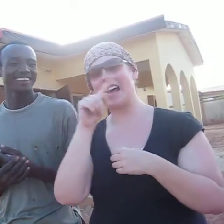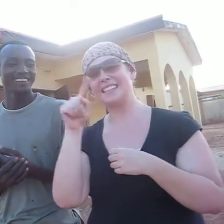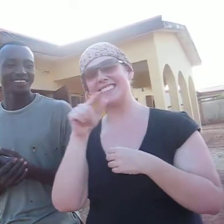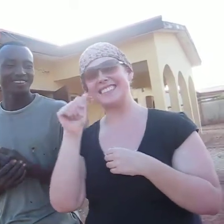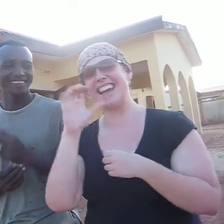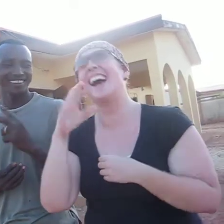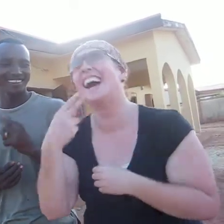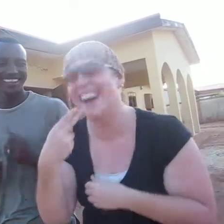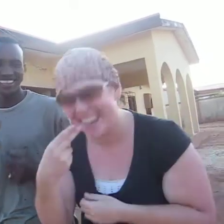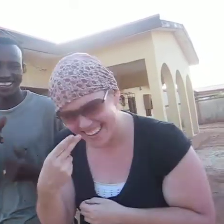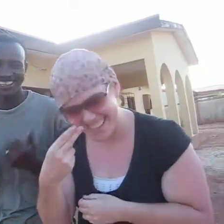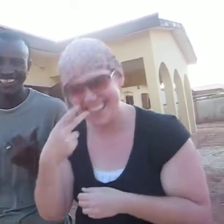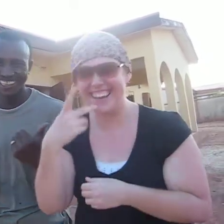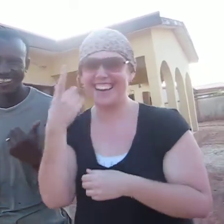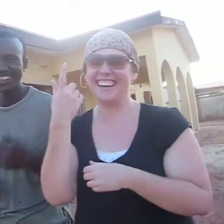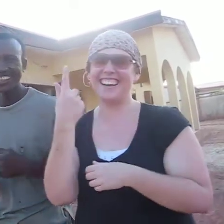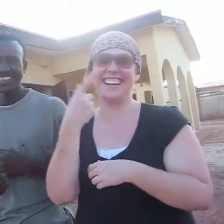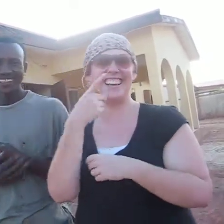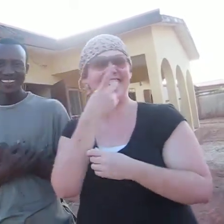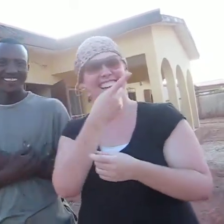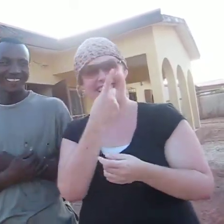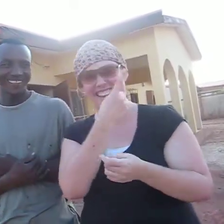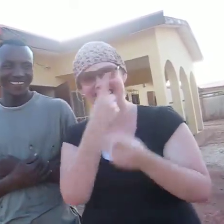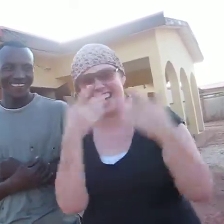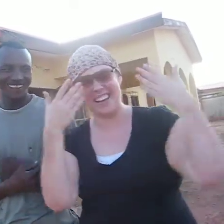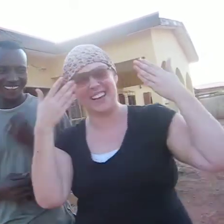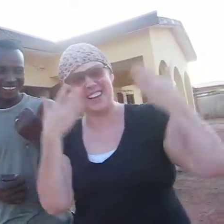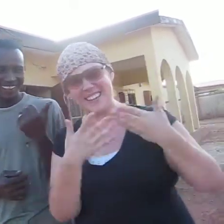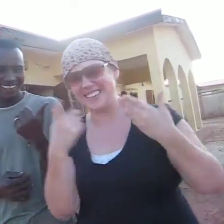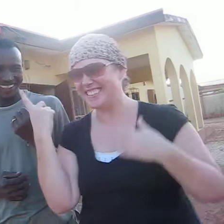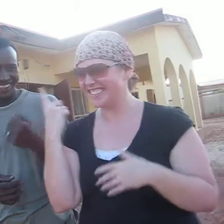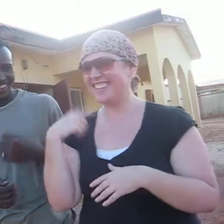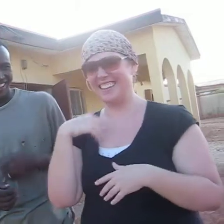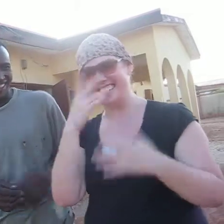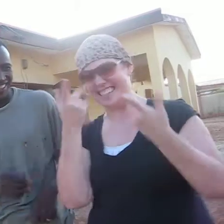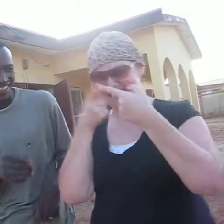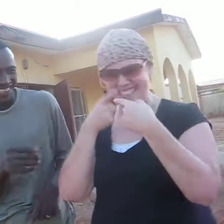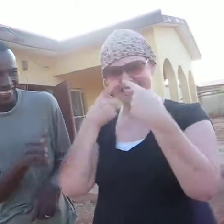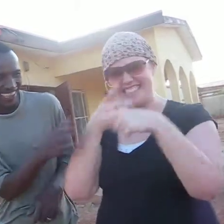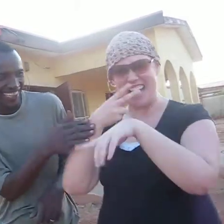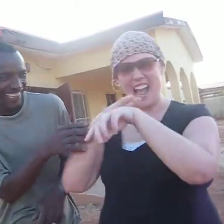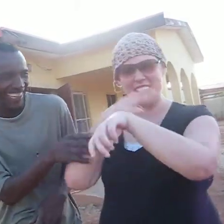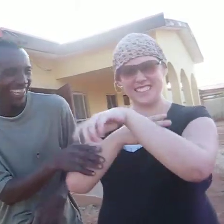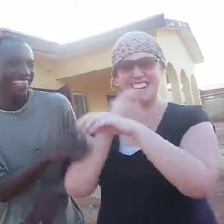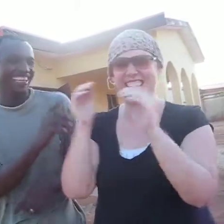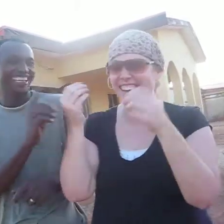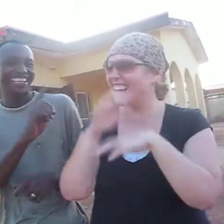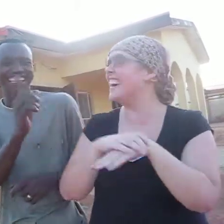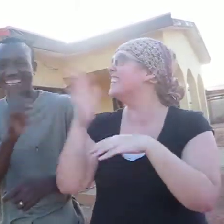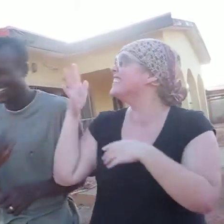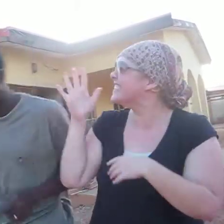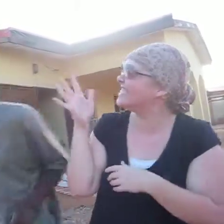would you could have died!